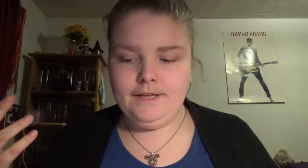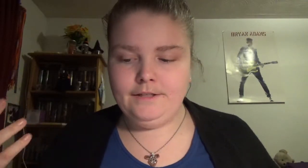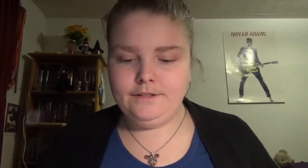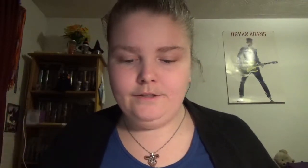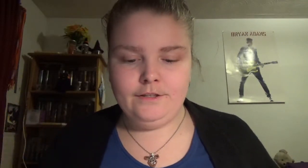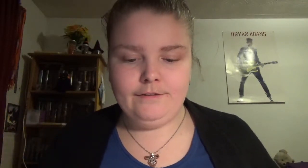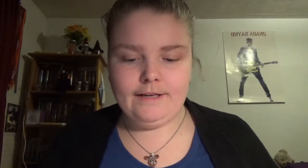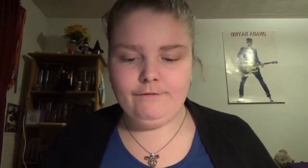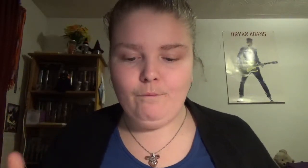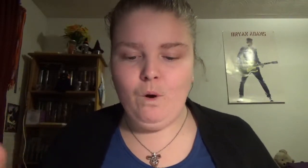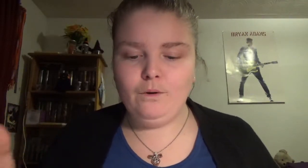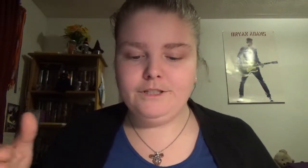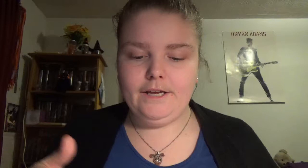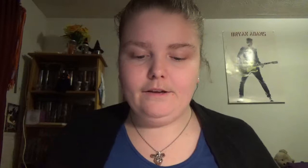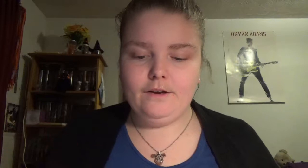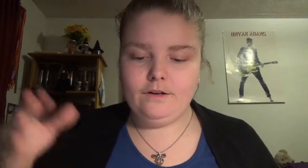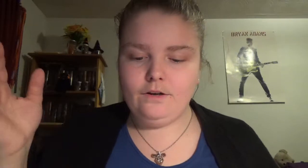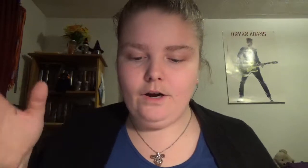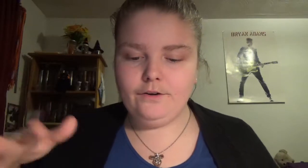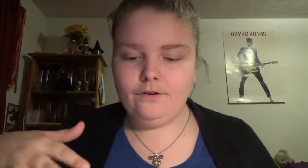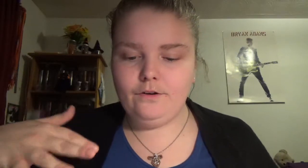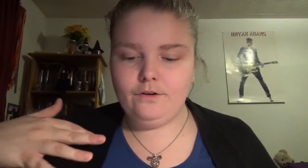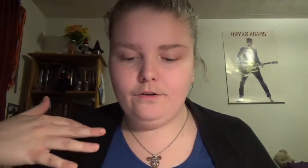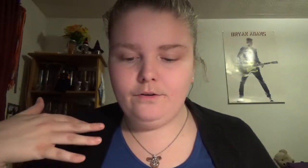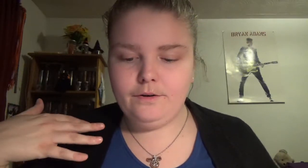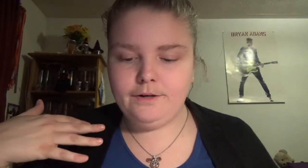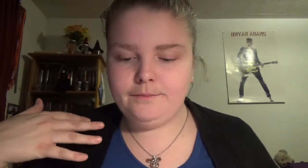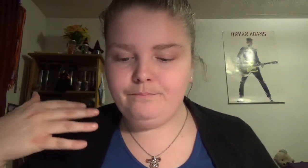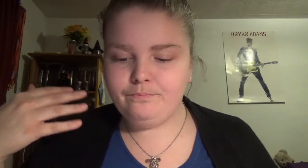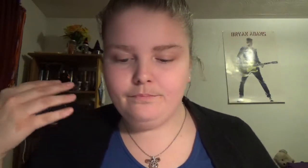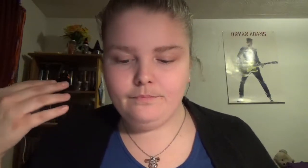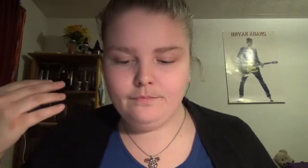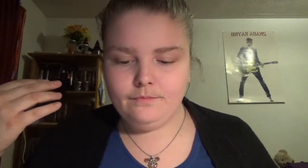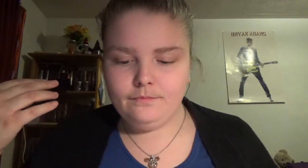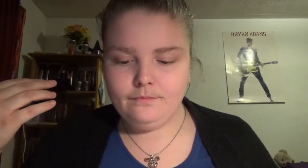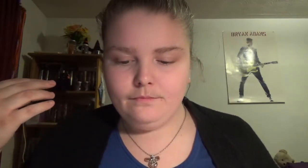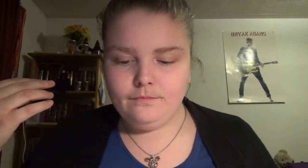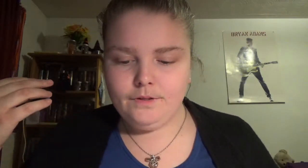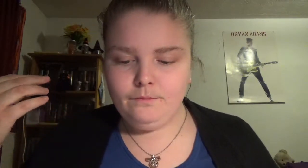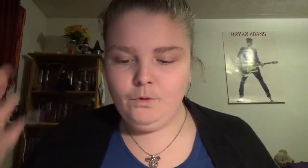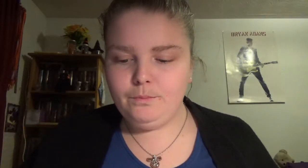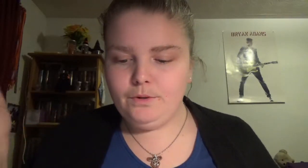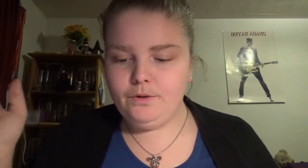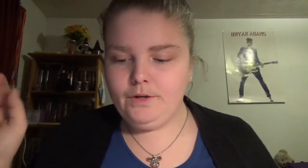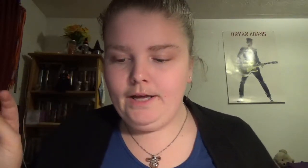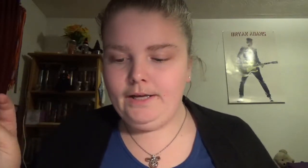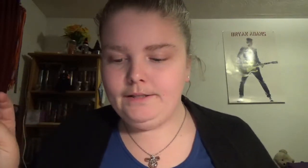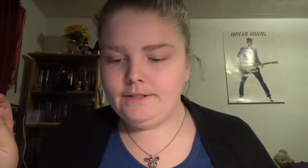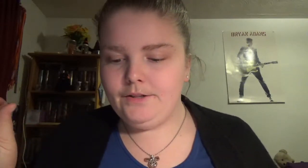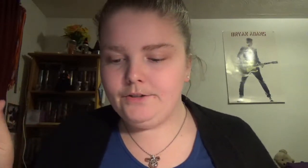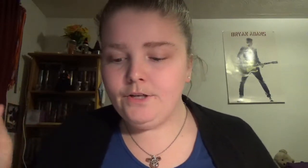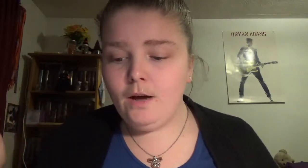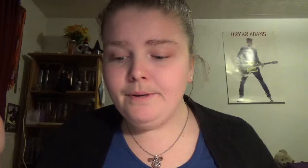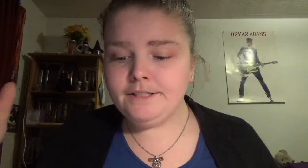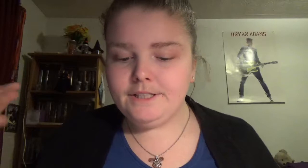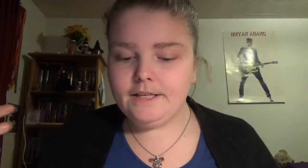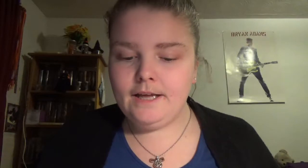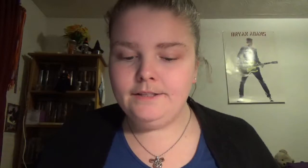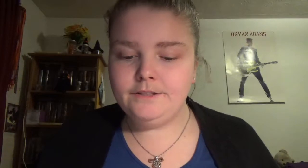just like different modes like cardinal mutable and other topics like and